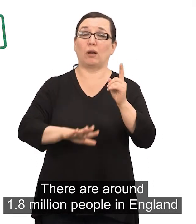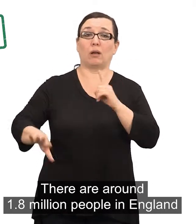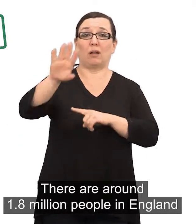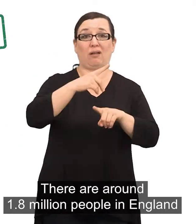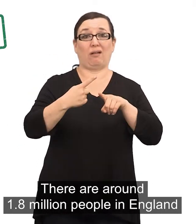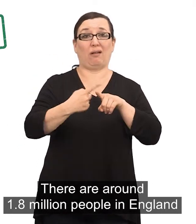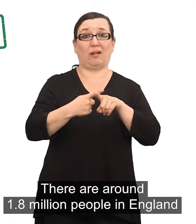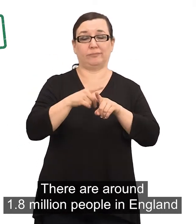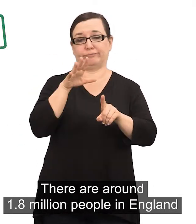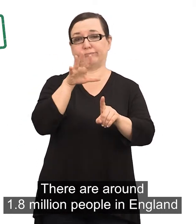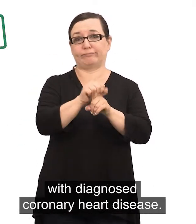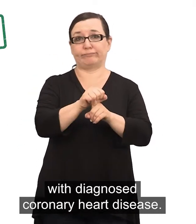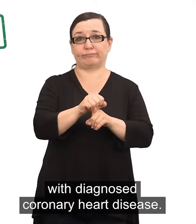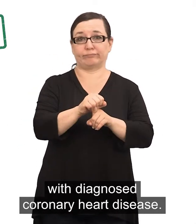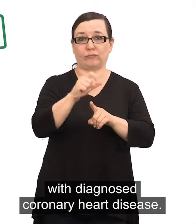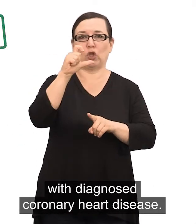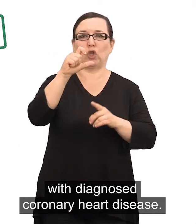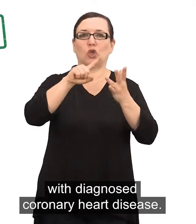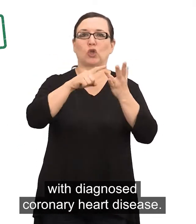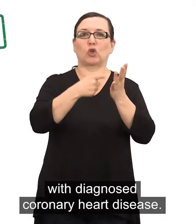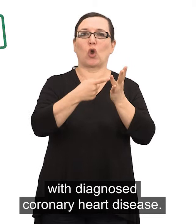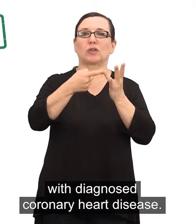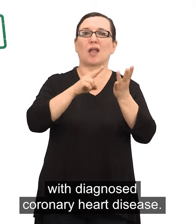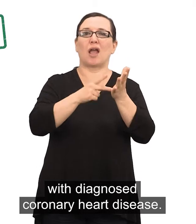with diagnosed coronary heart disease.